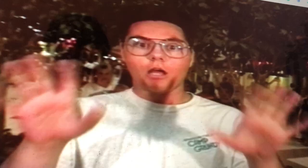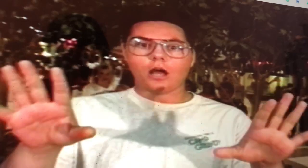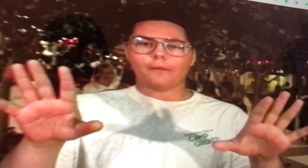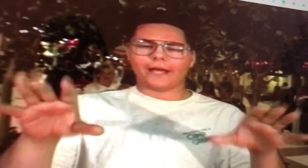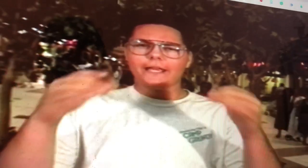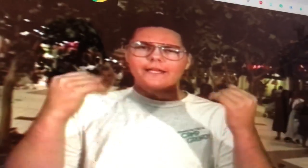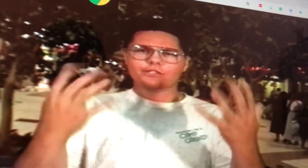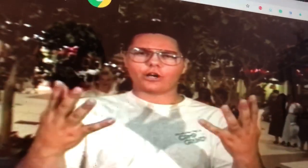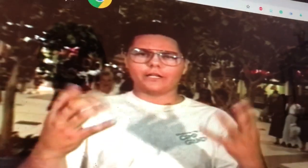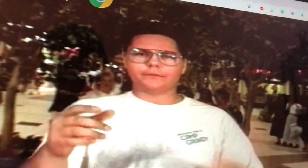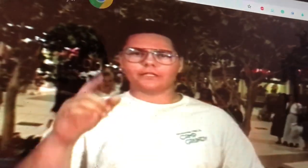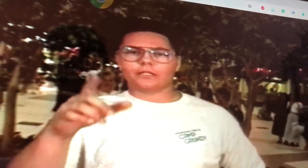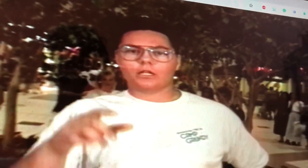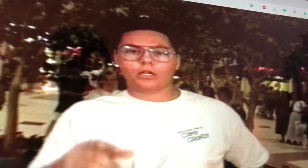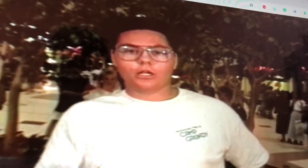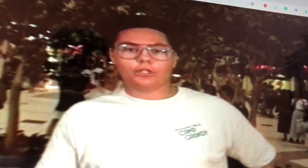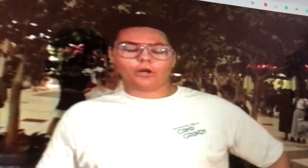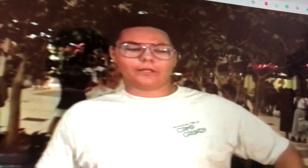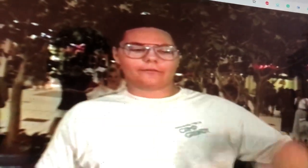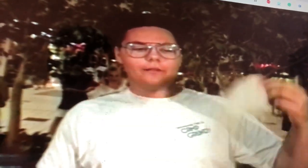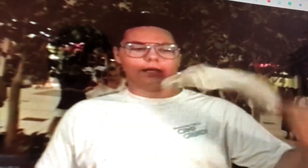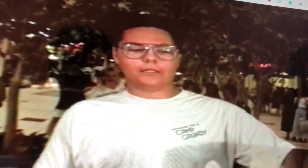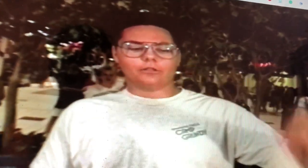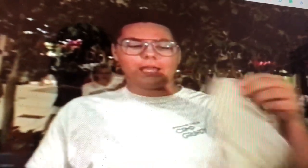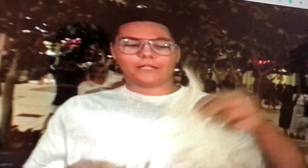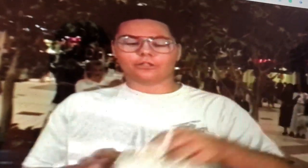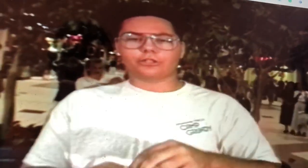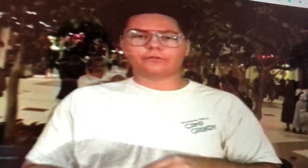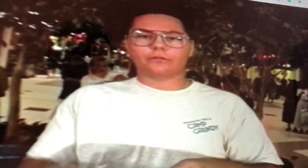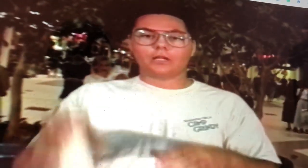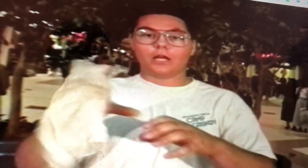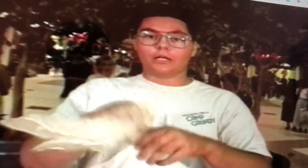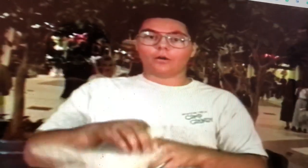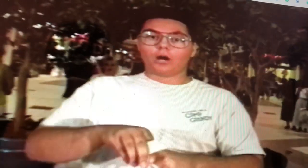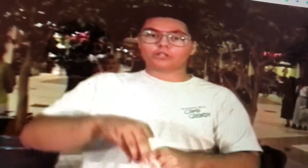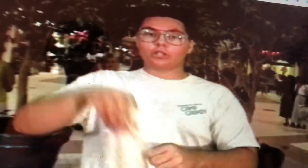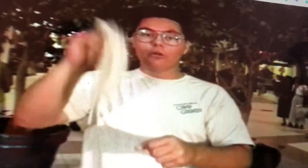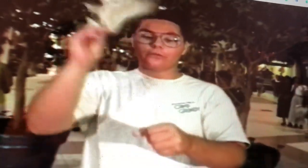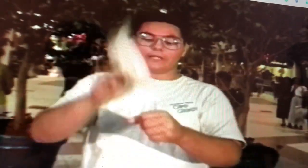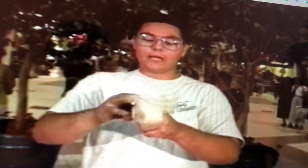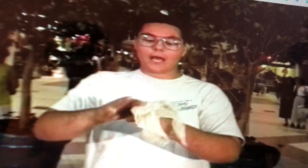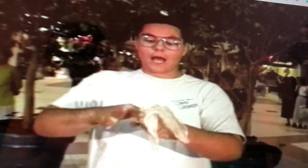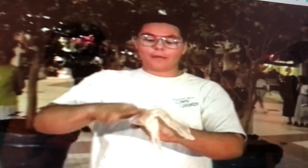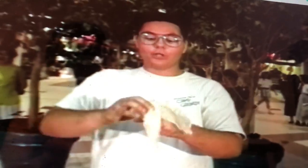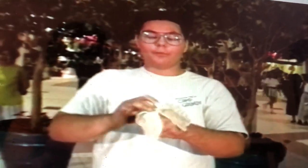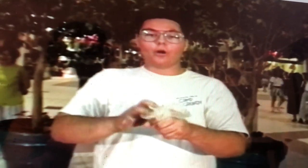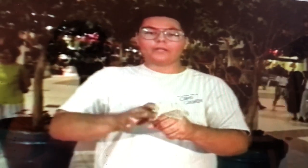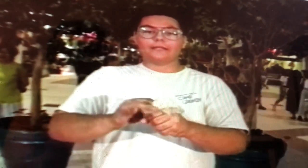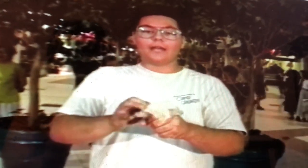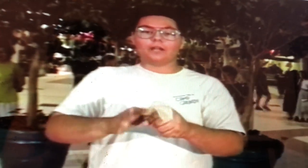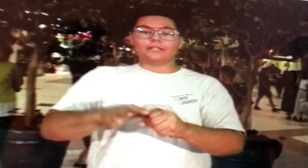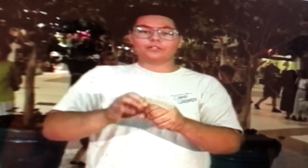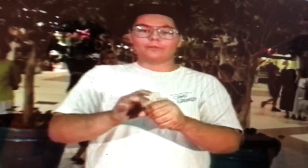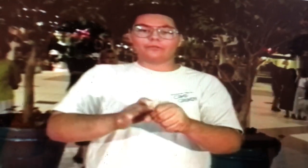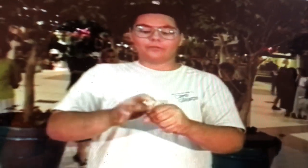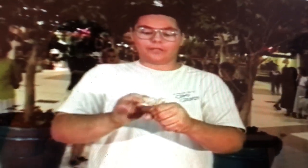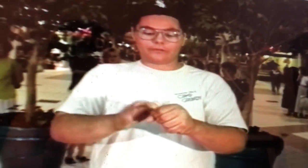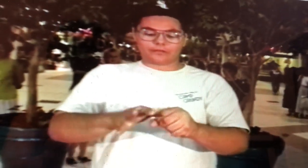My hands are empty. Notice a little handkerchief. Now watch closely. I'm gonna poke it down into my fist.